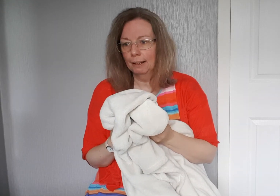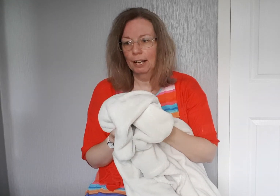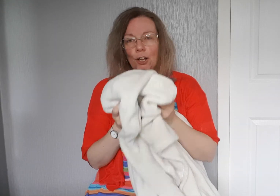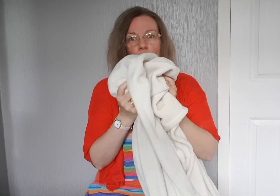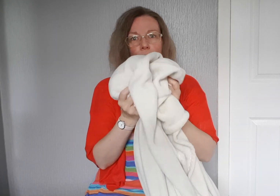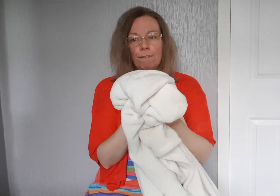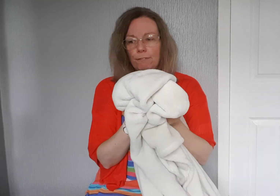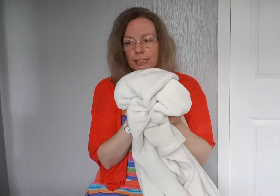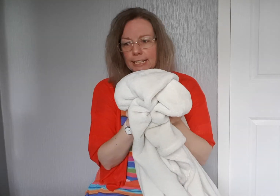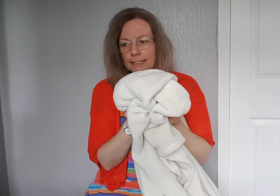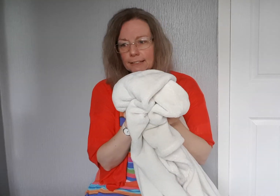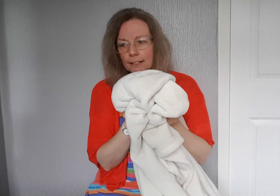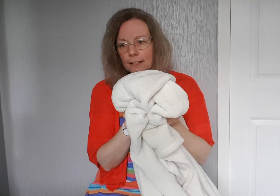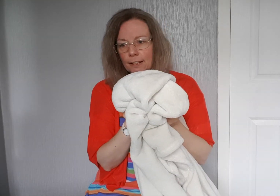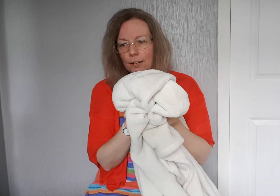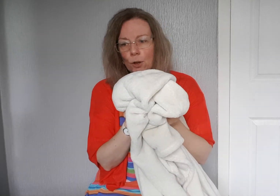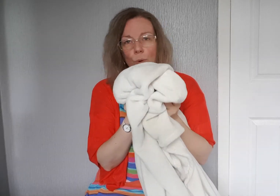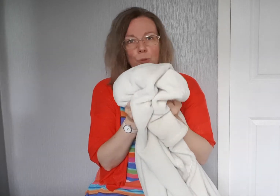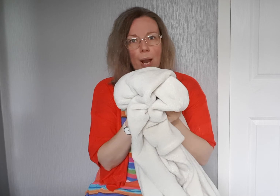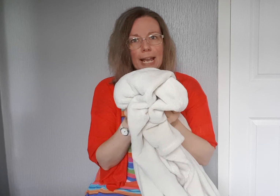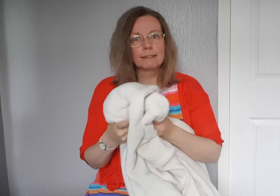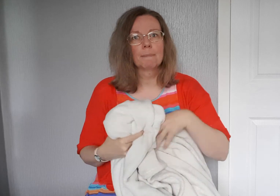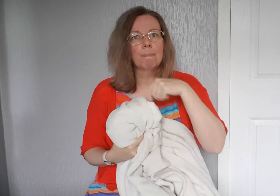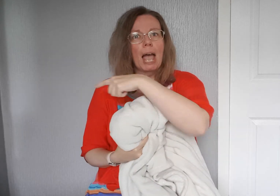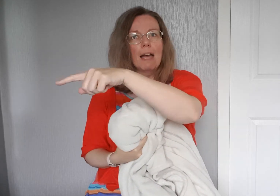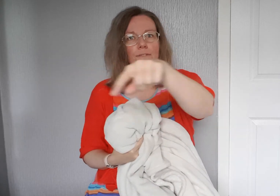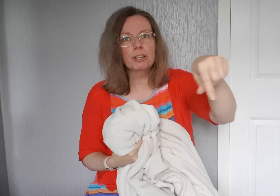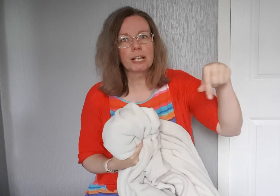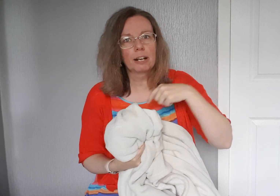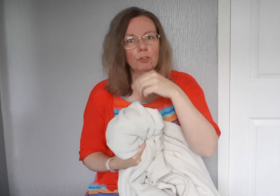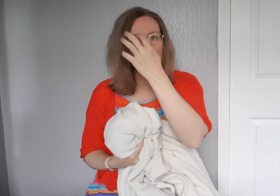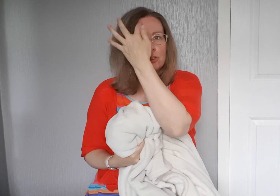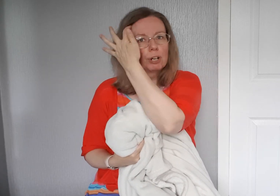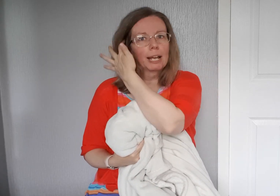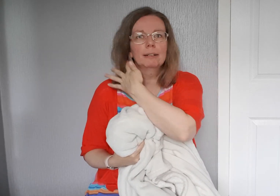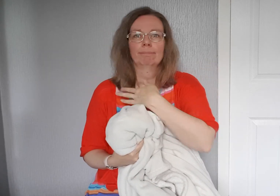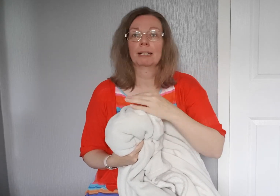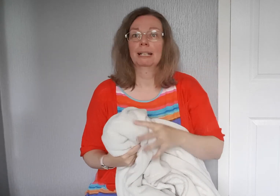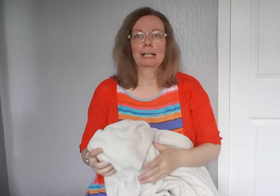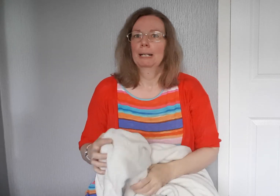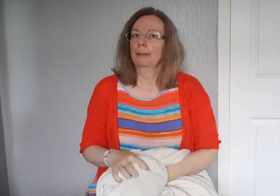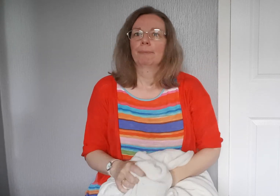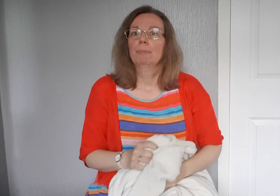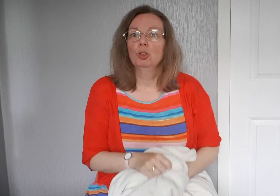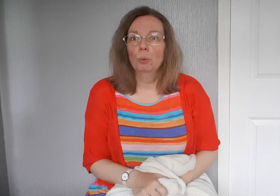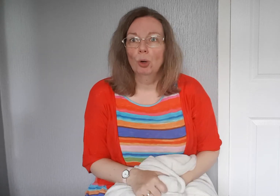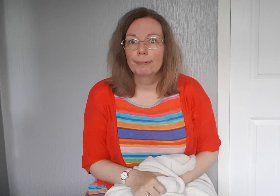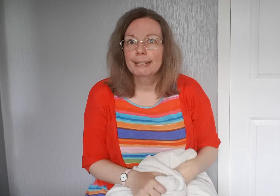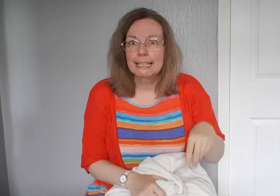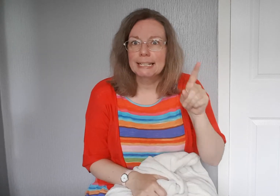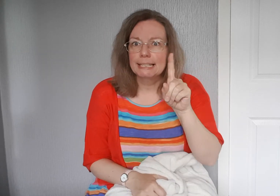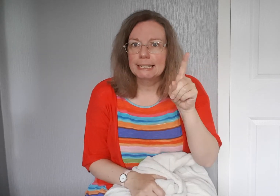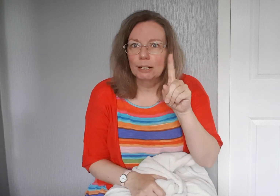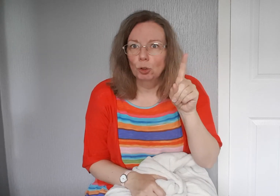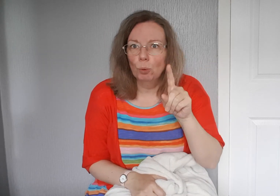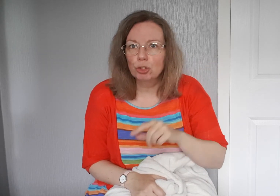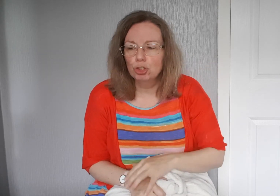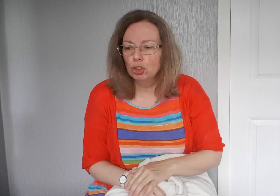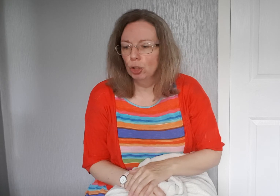the fleece was wet, but everything around it was dry. But you know what? Gideon still wasn't sure.